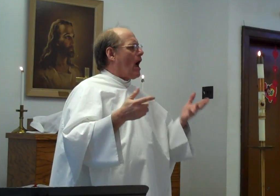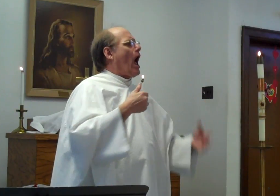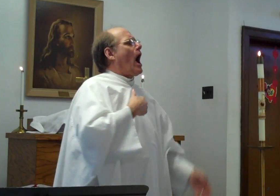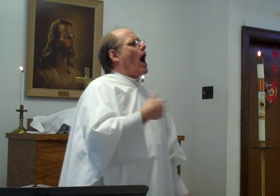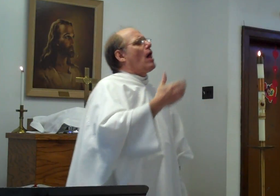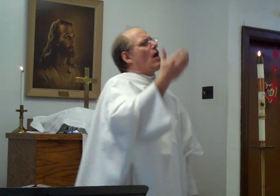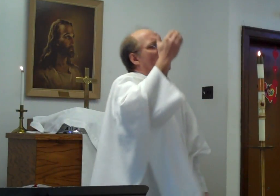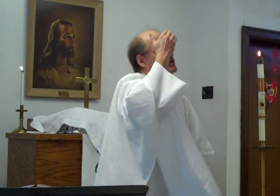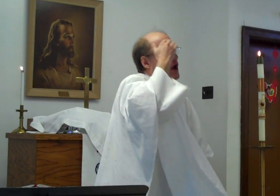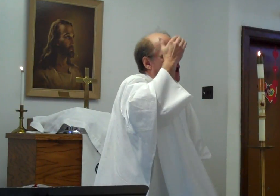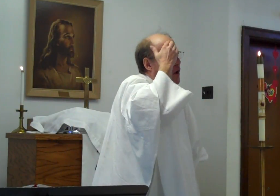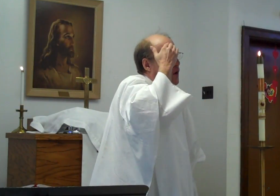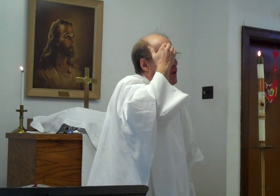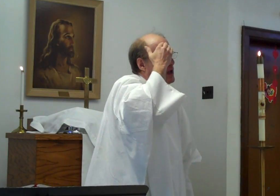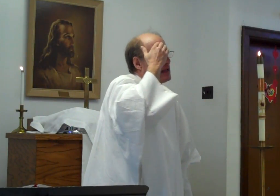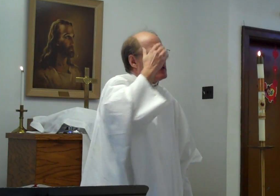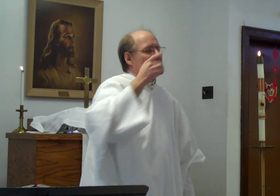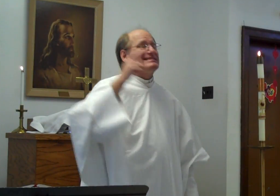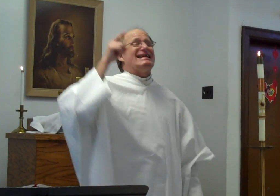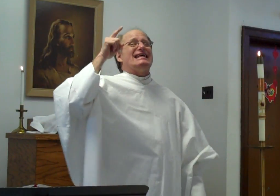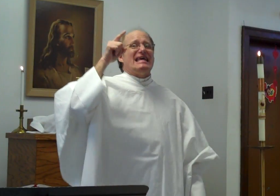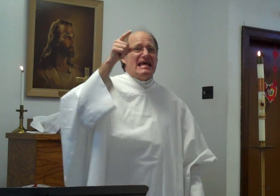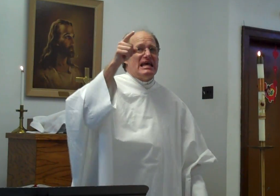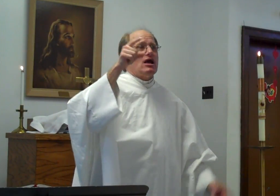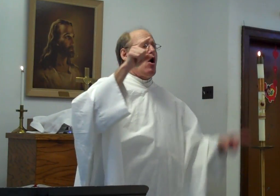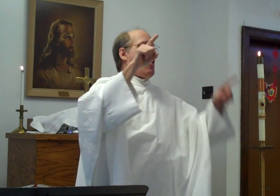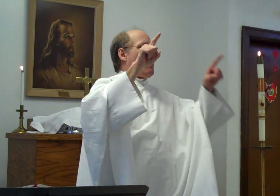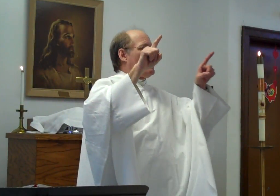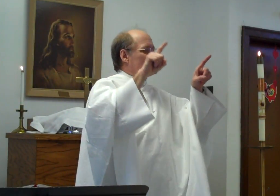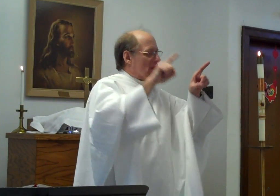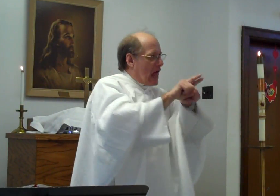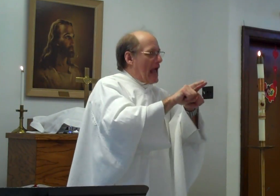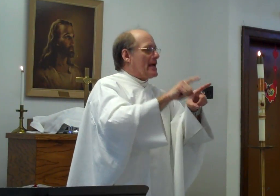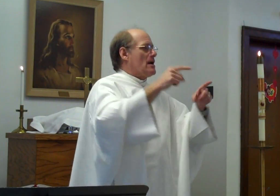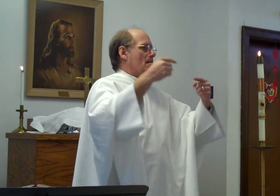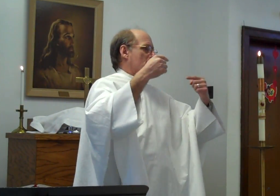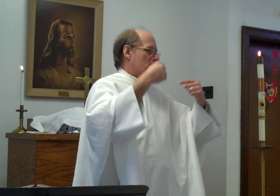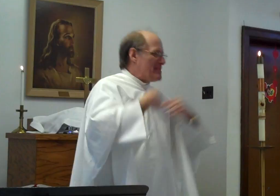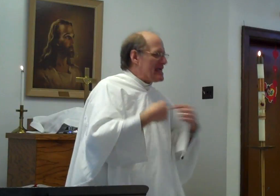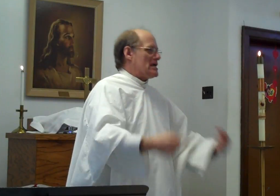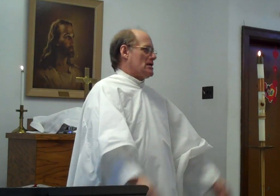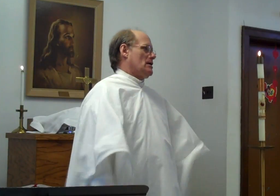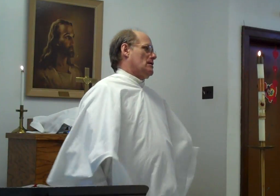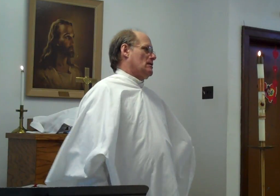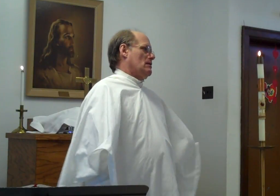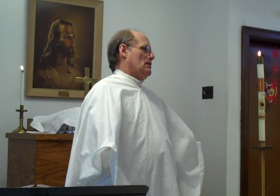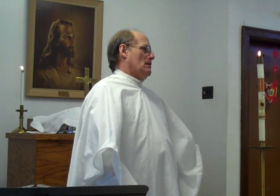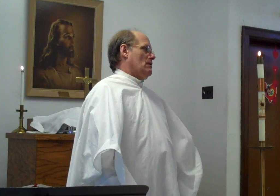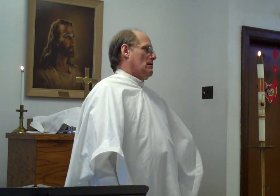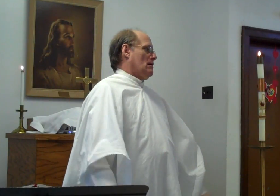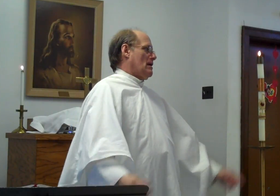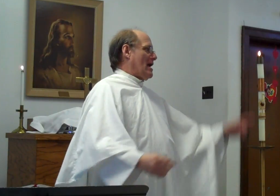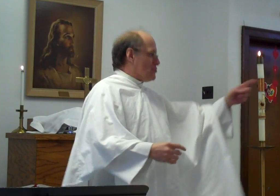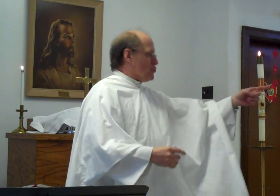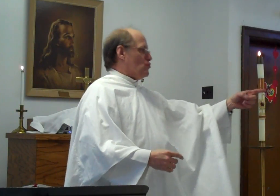All I know is that he was like me. And you.